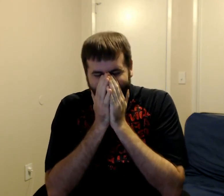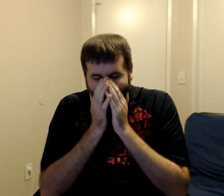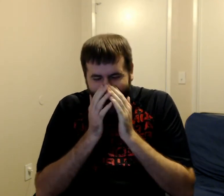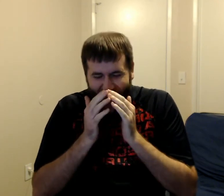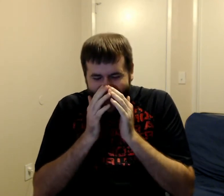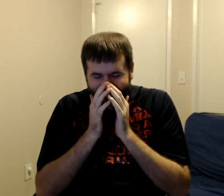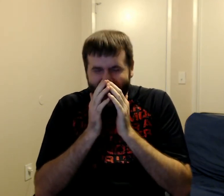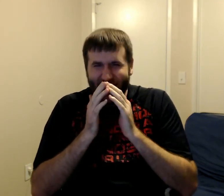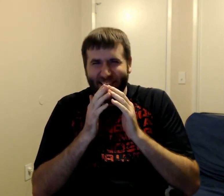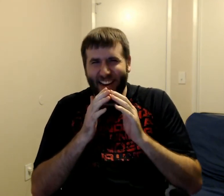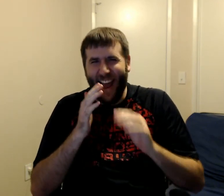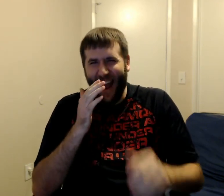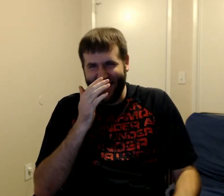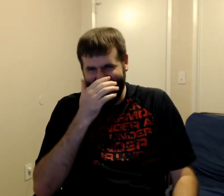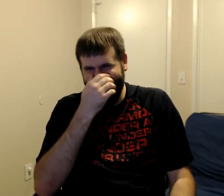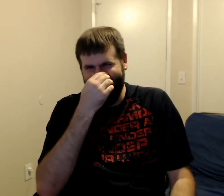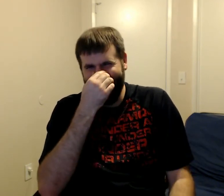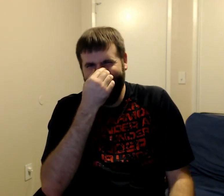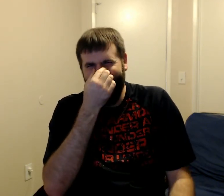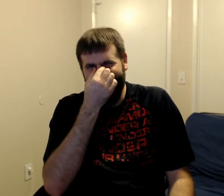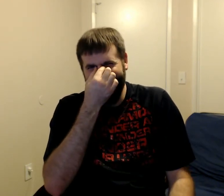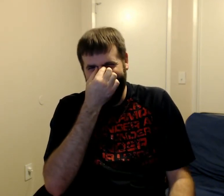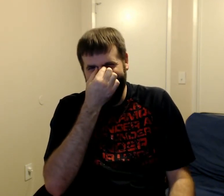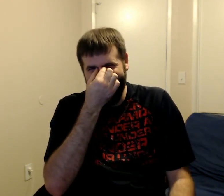he's reacting to all these